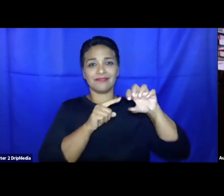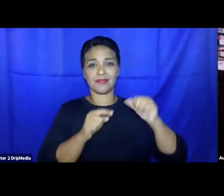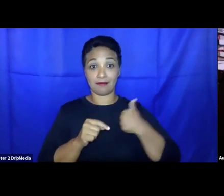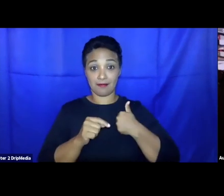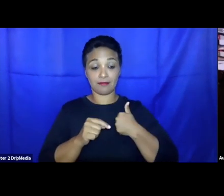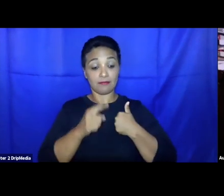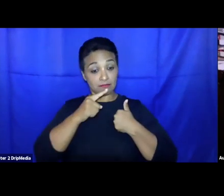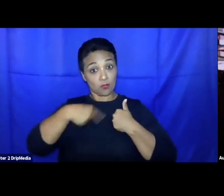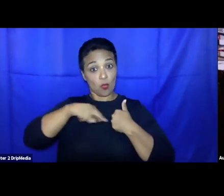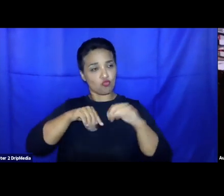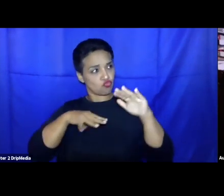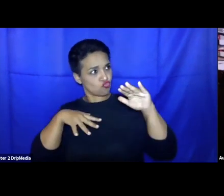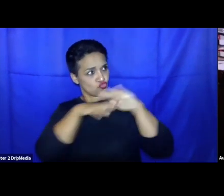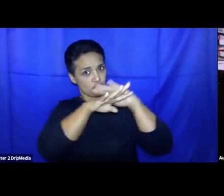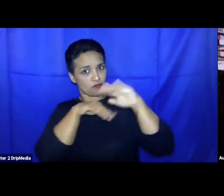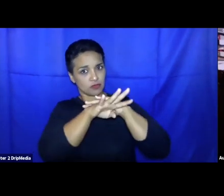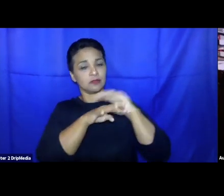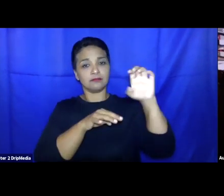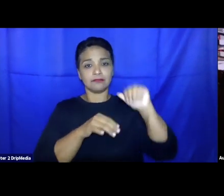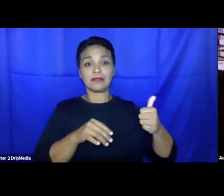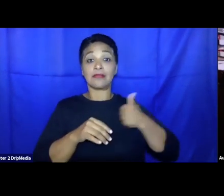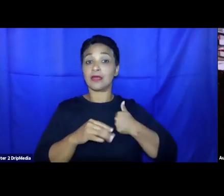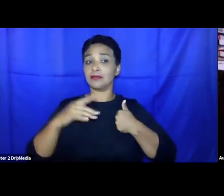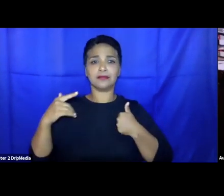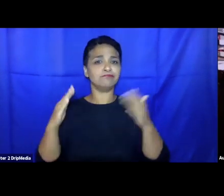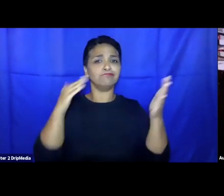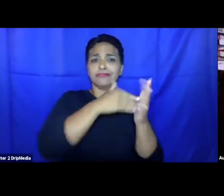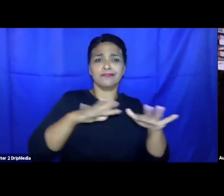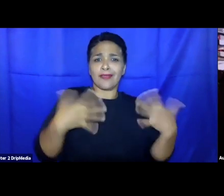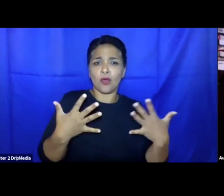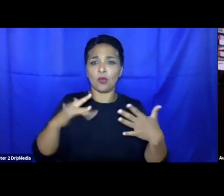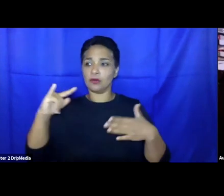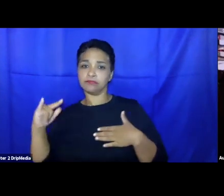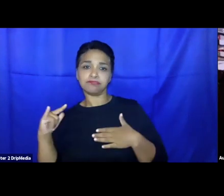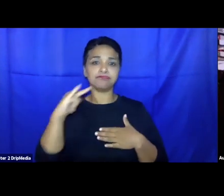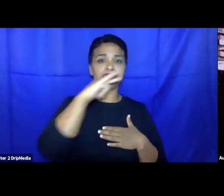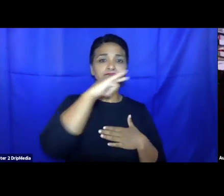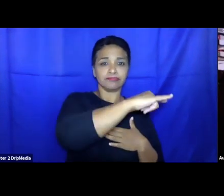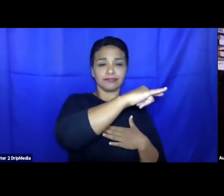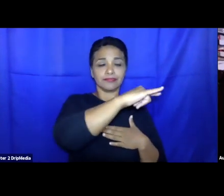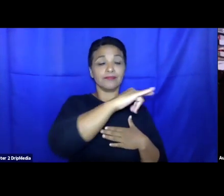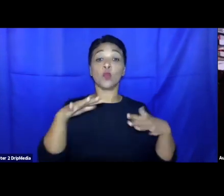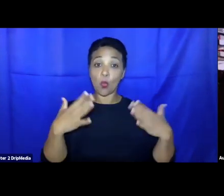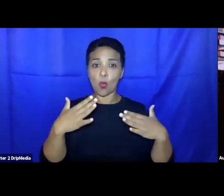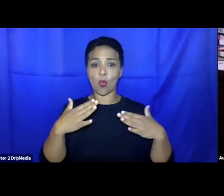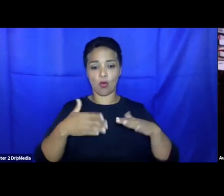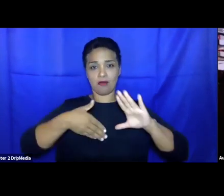do so by flying in or coming over land from the US border. And one of the results of that is that